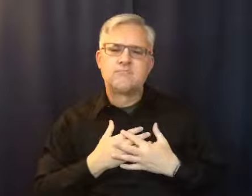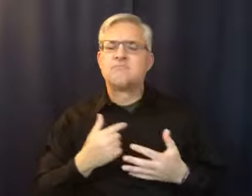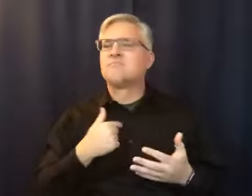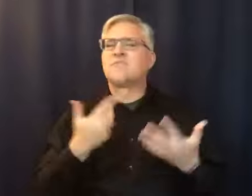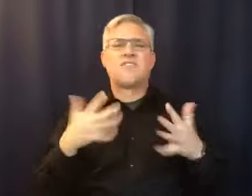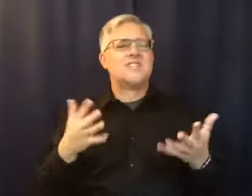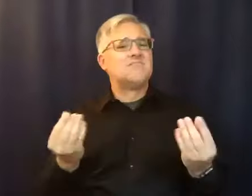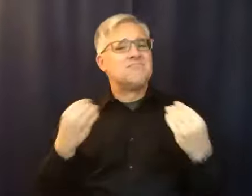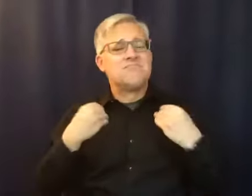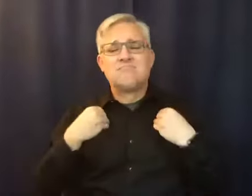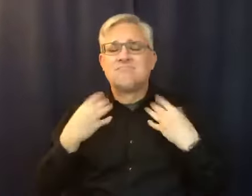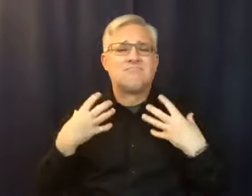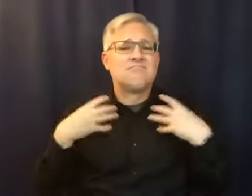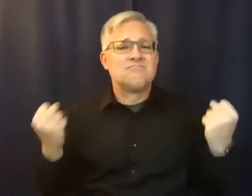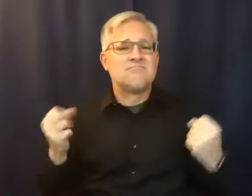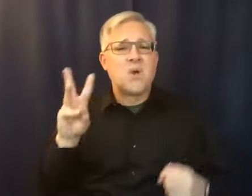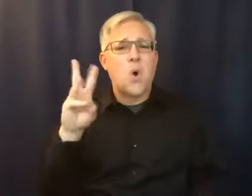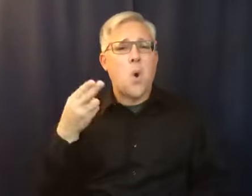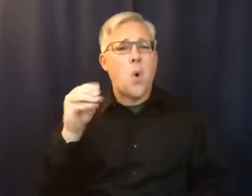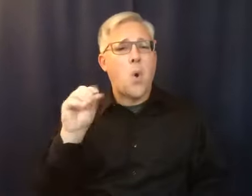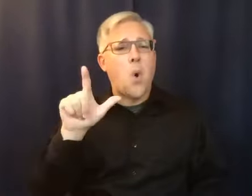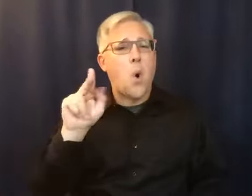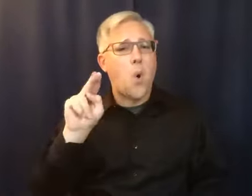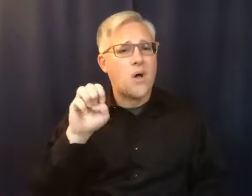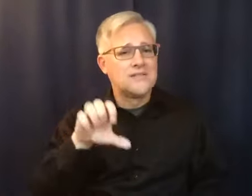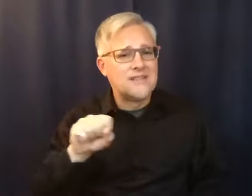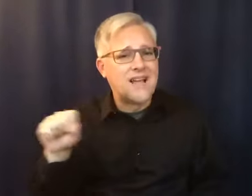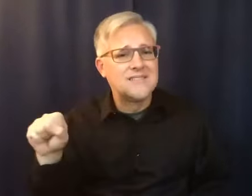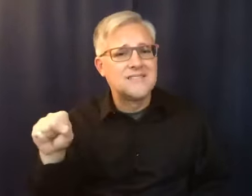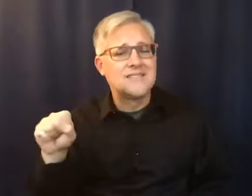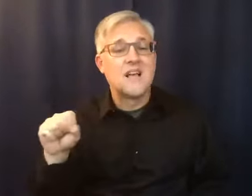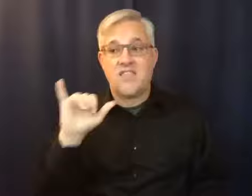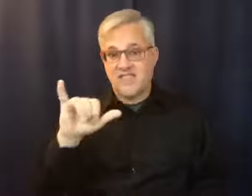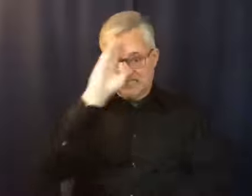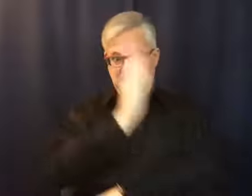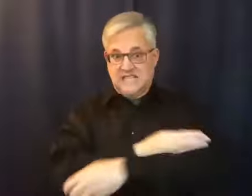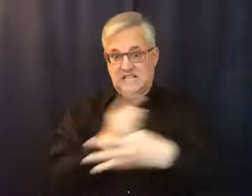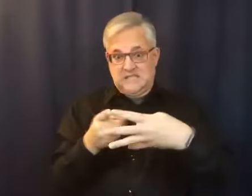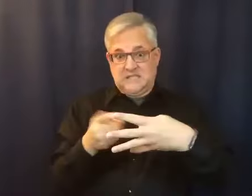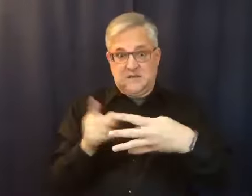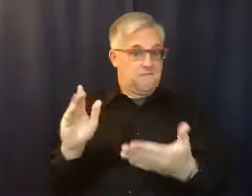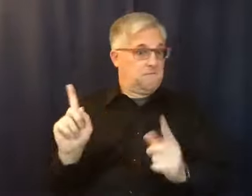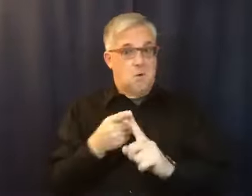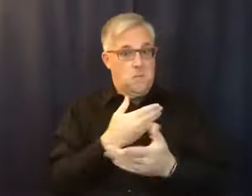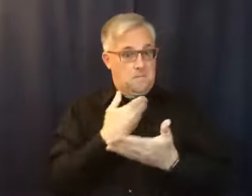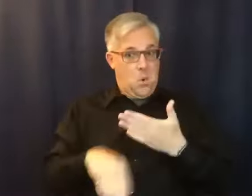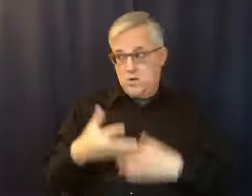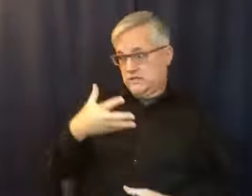wholeness because I found my son that was taken away from me, been reared by my sister. And my life was put back together